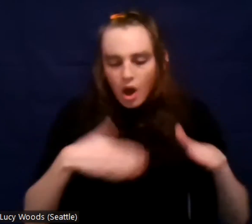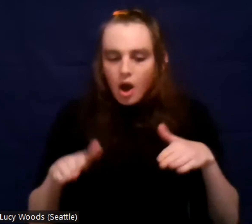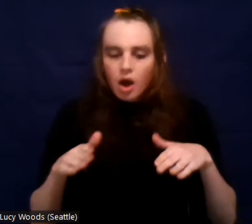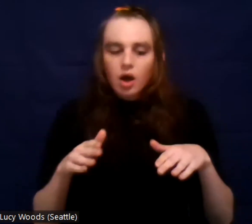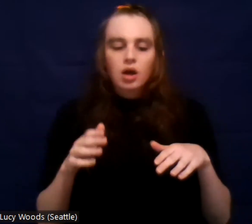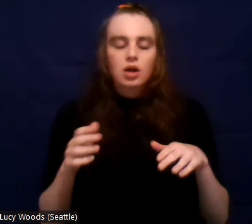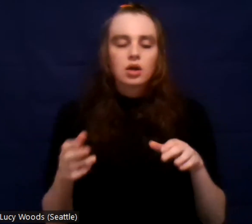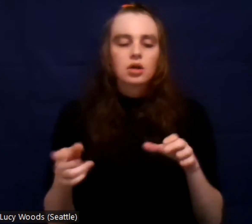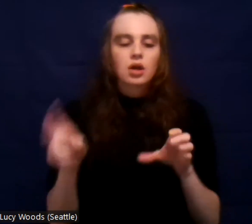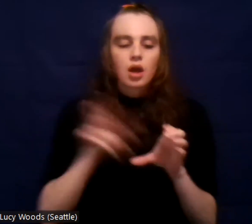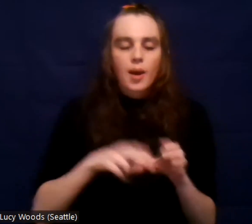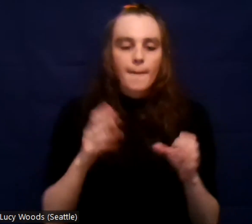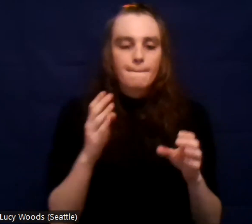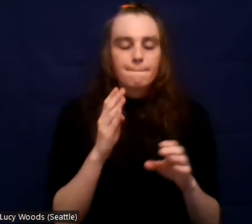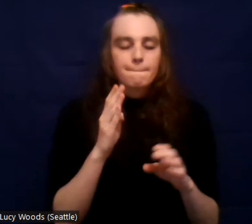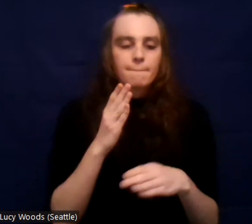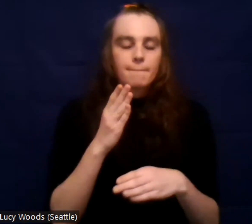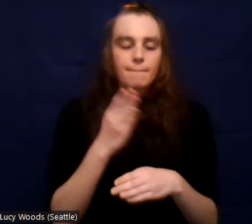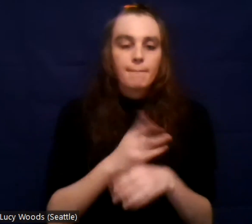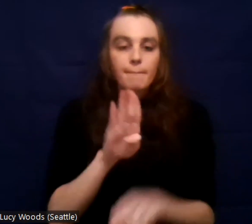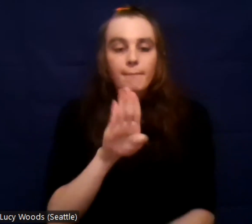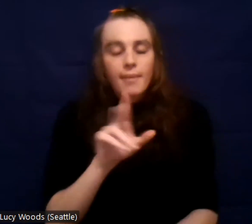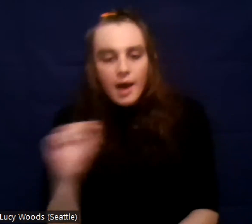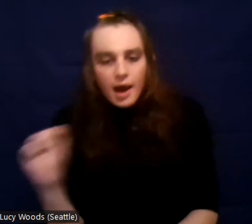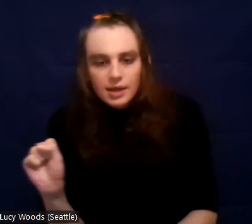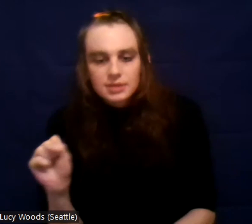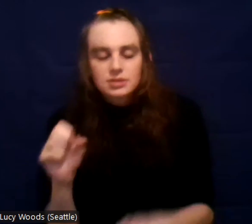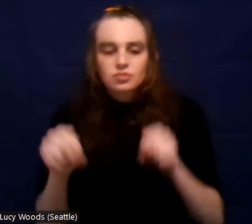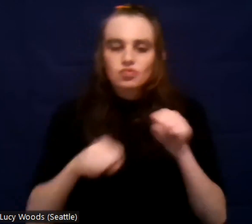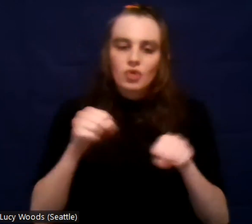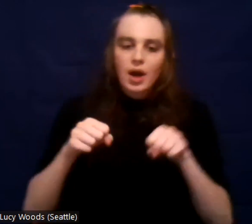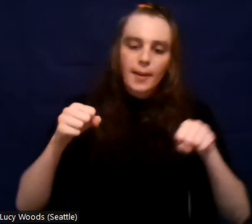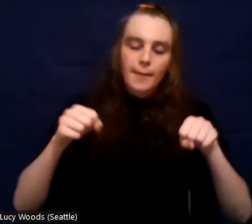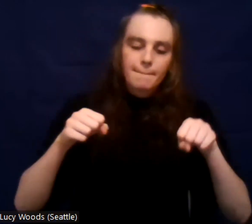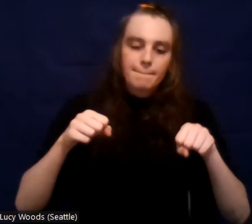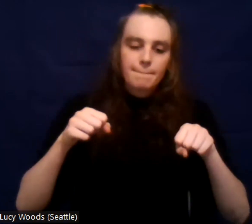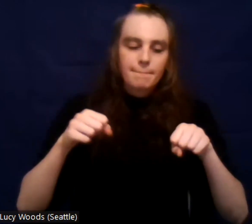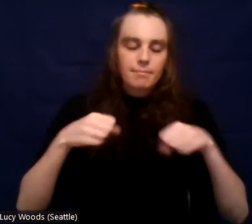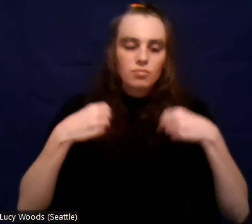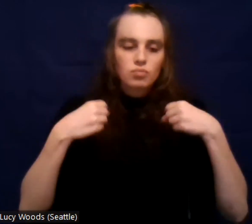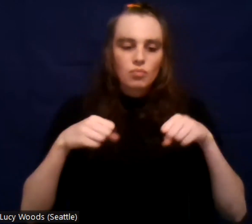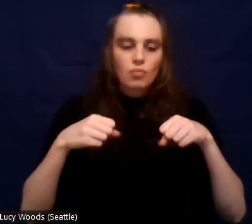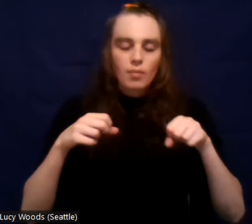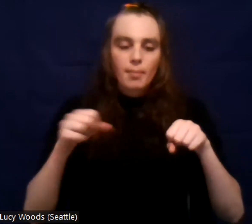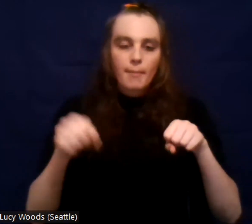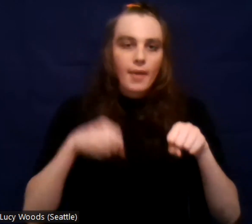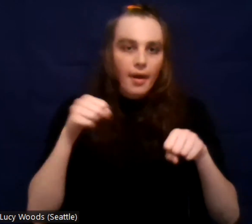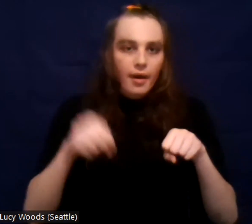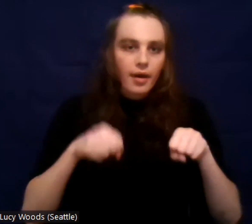bike. Um, and I moved around and I got, I got places where I needed to be. Um,